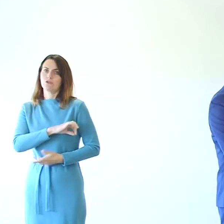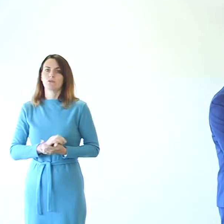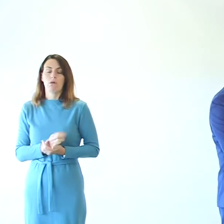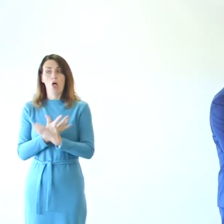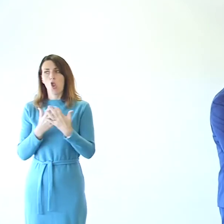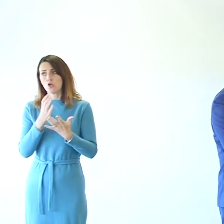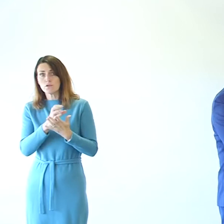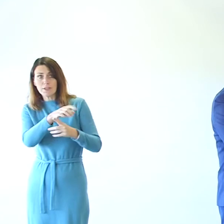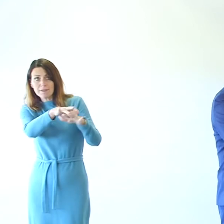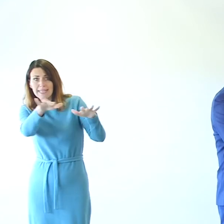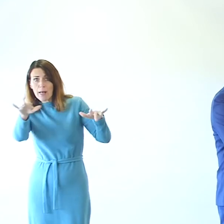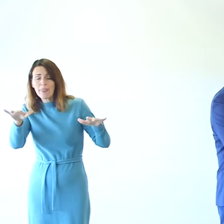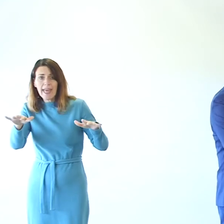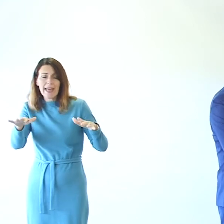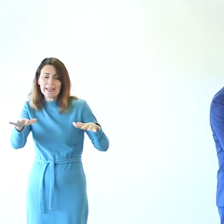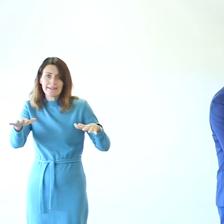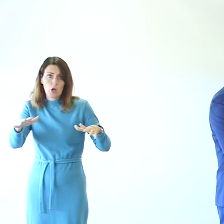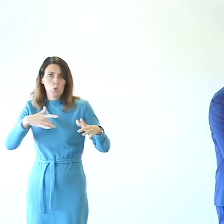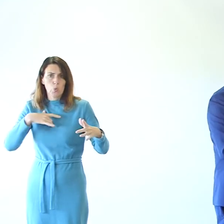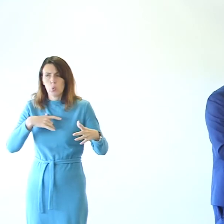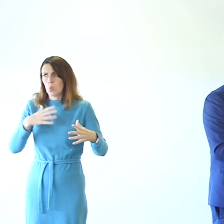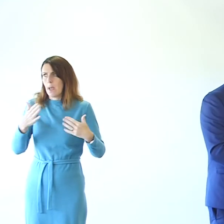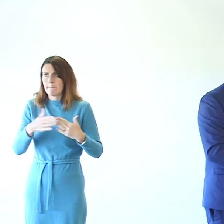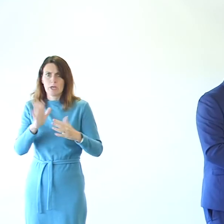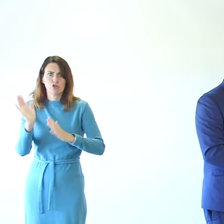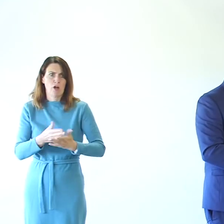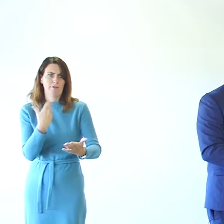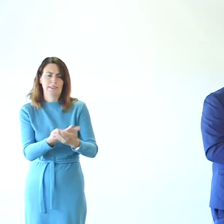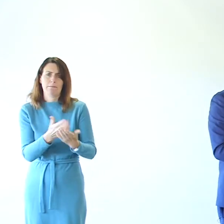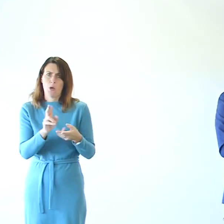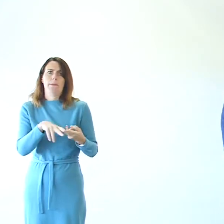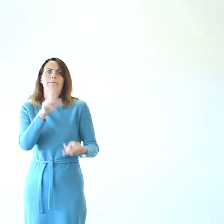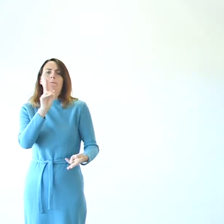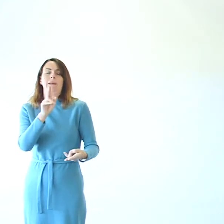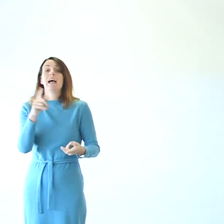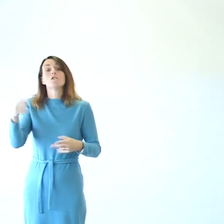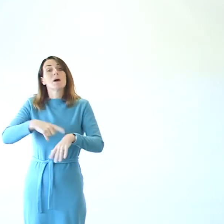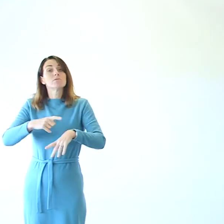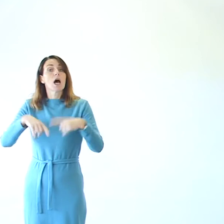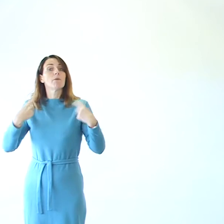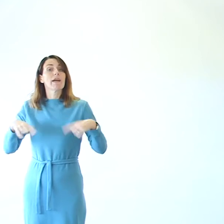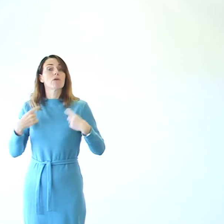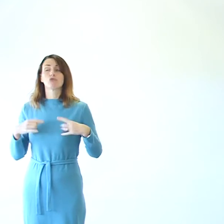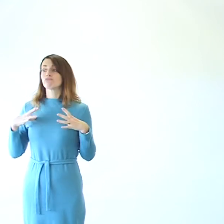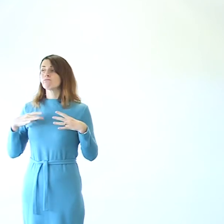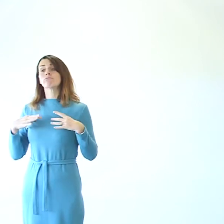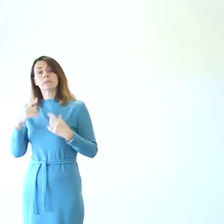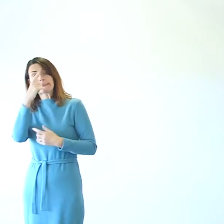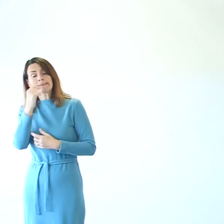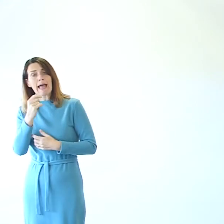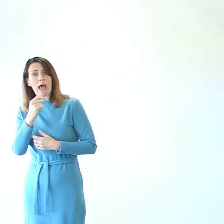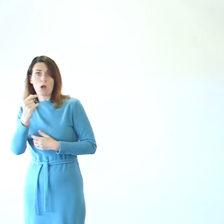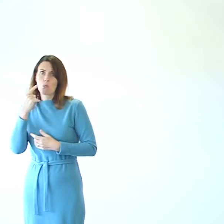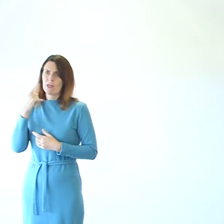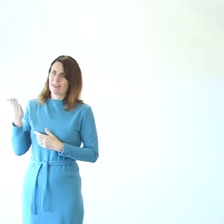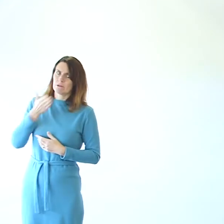of charities out there at the moment that are seeing an increase in their service need. So, if you have time to give, we